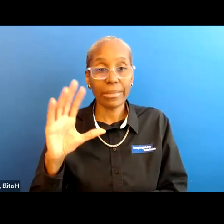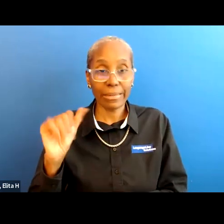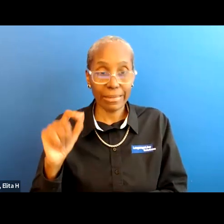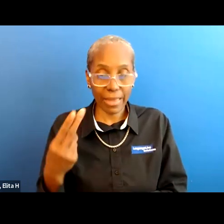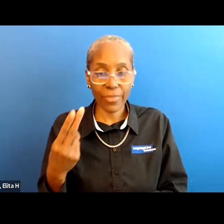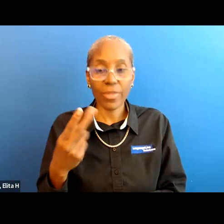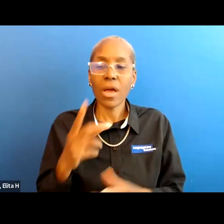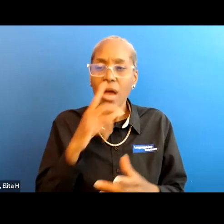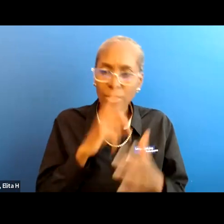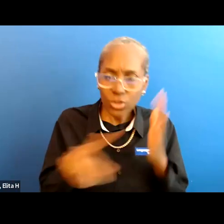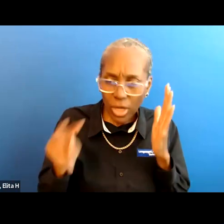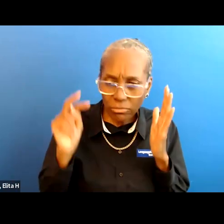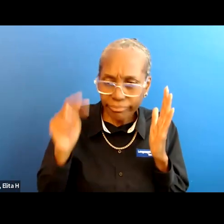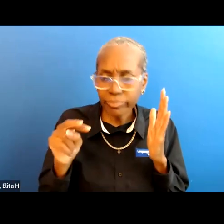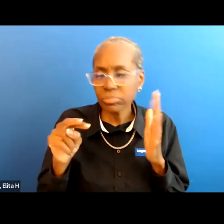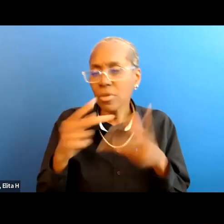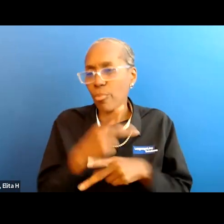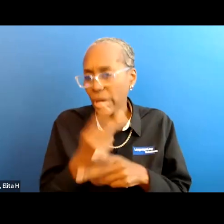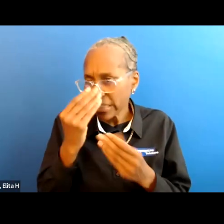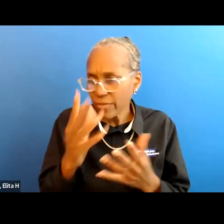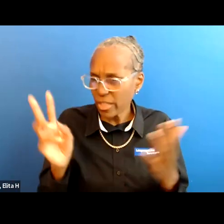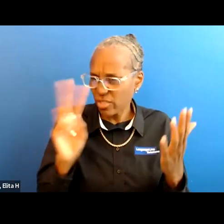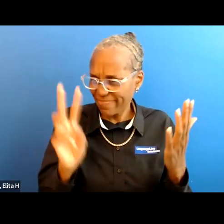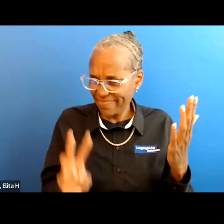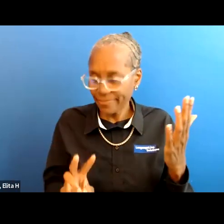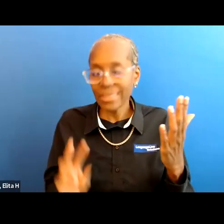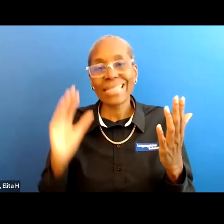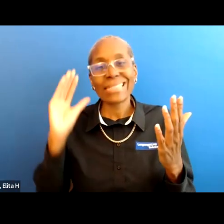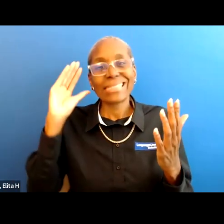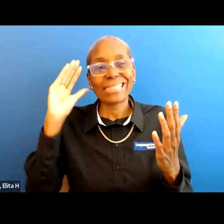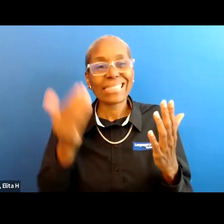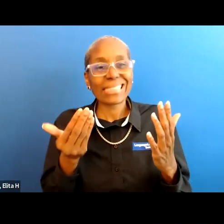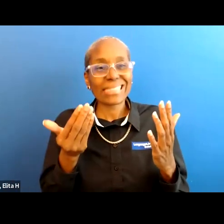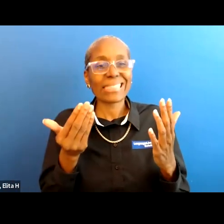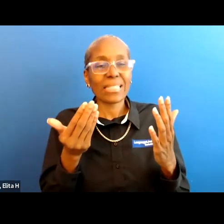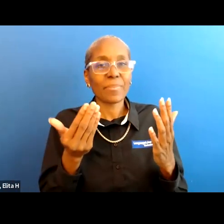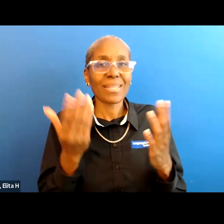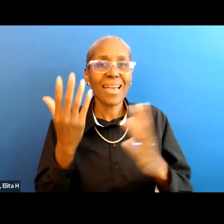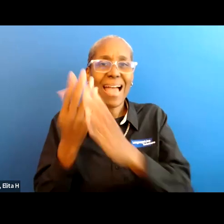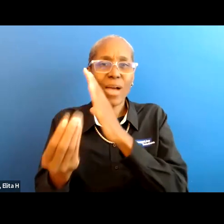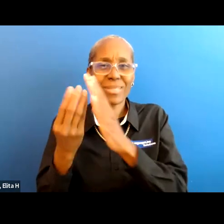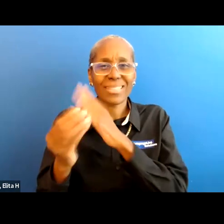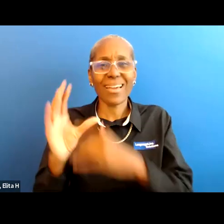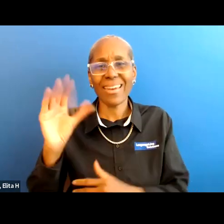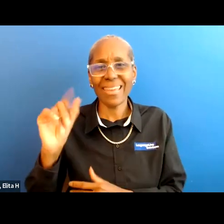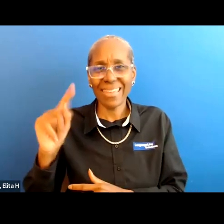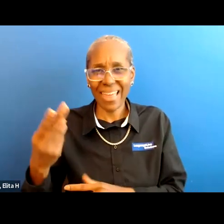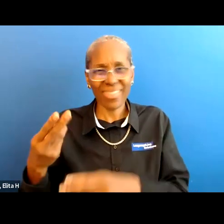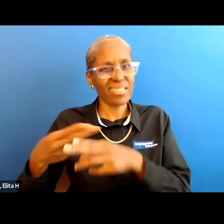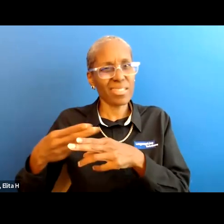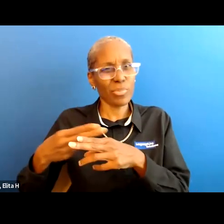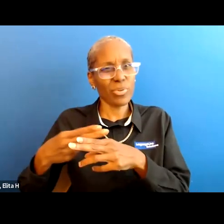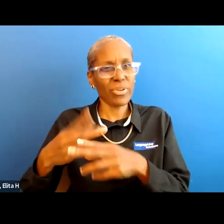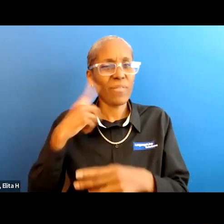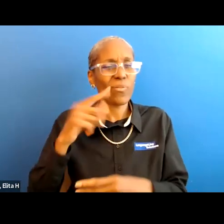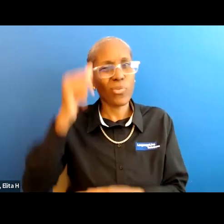check the product information just to see what's going on it serves as an external catheter but temporary it's for